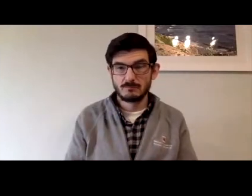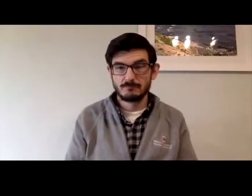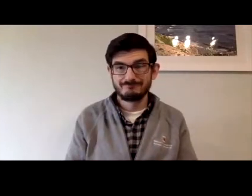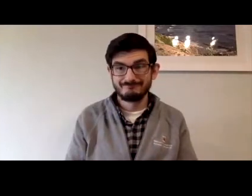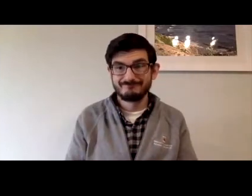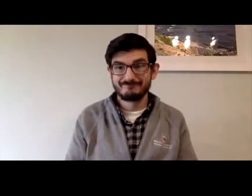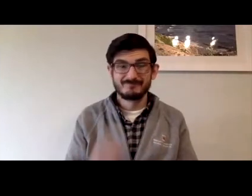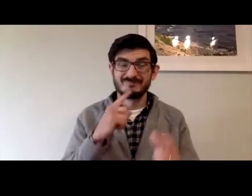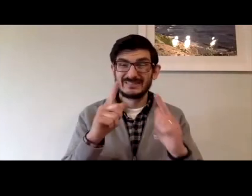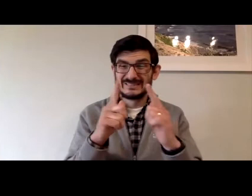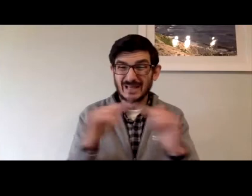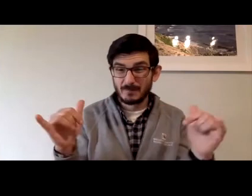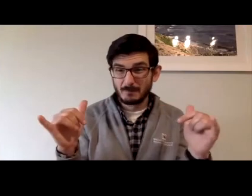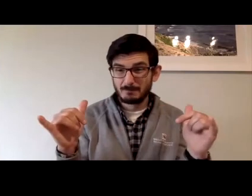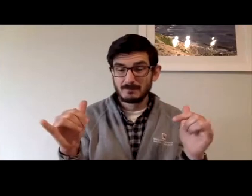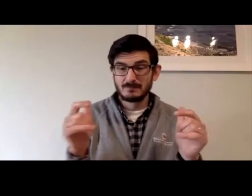emergency call.